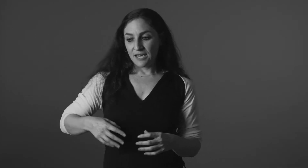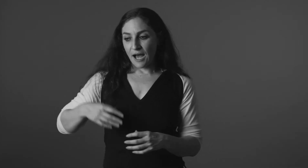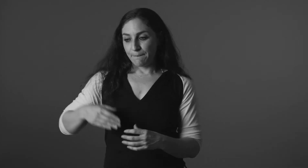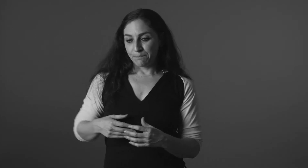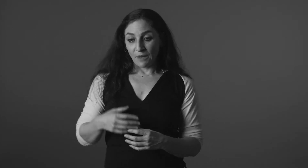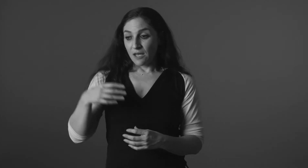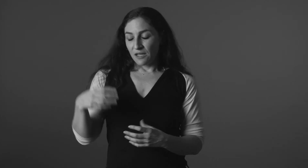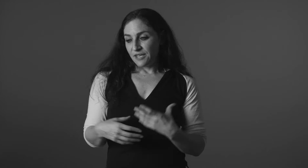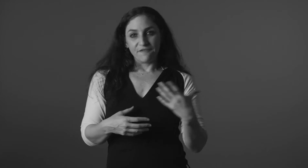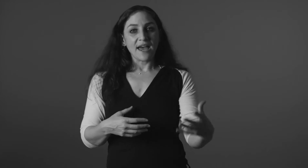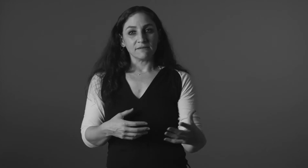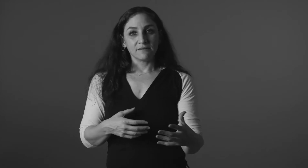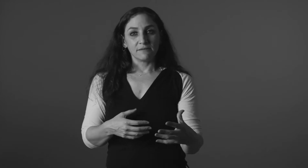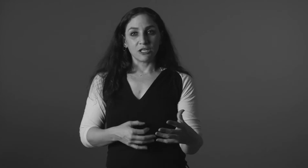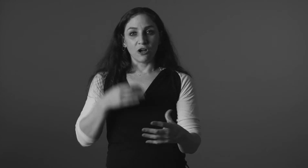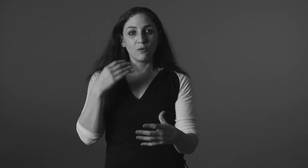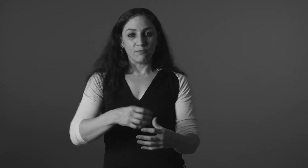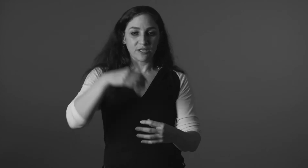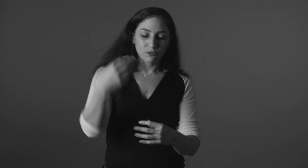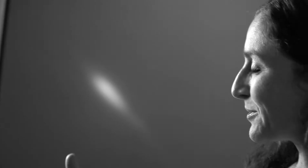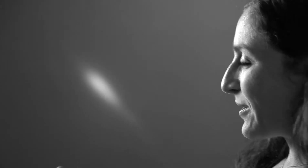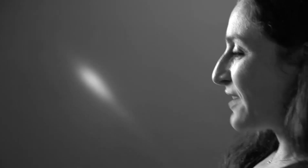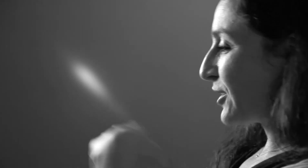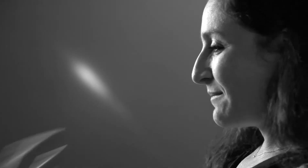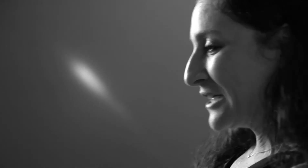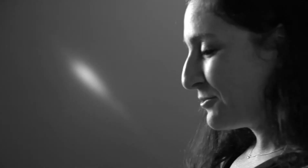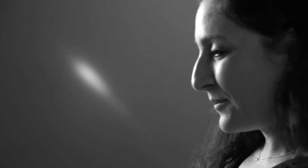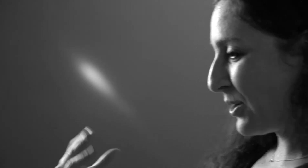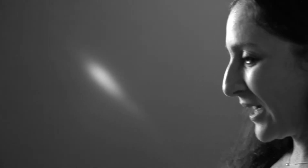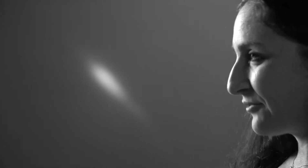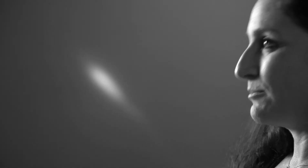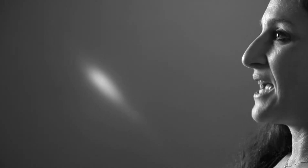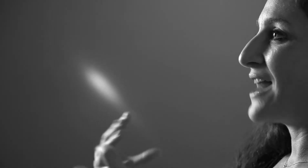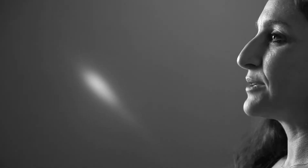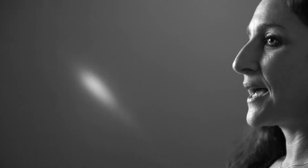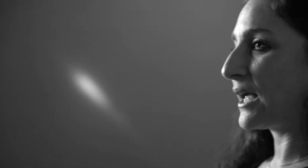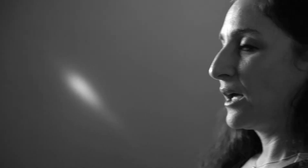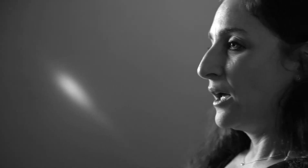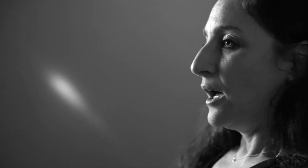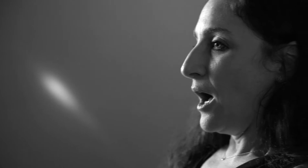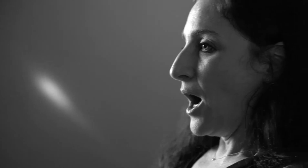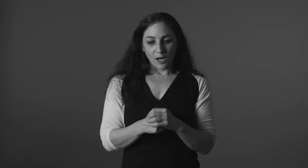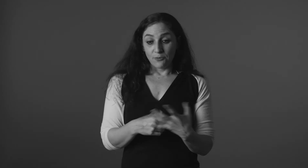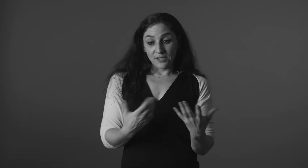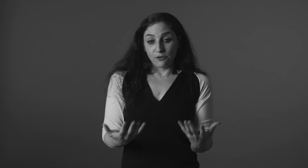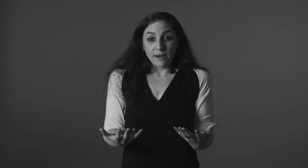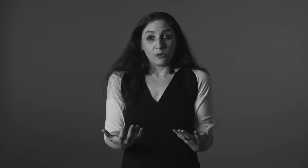the event, you know, and this is what was going on for him and this is what was going on for me. And it was like it was incredible.